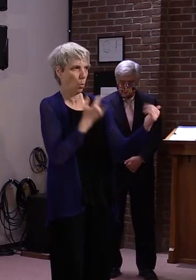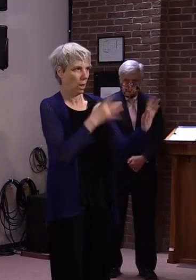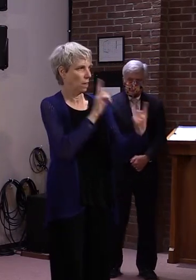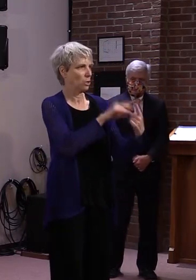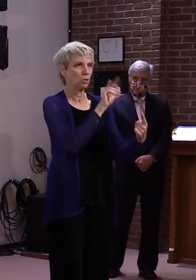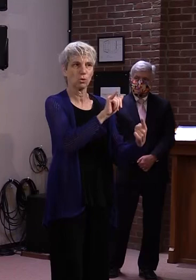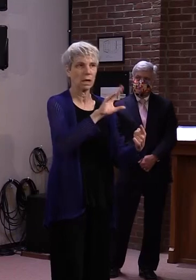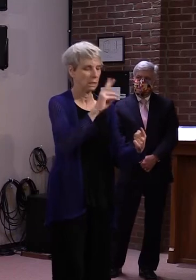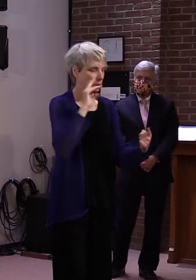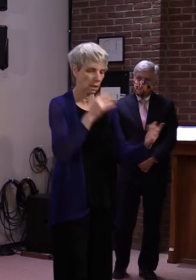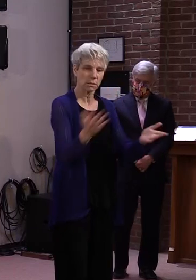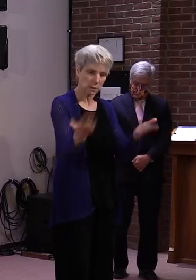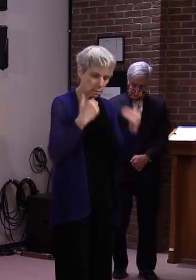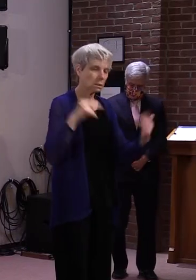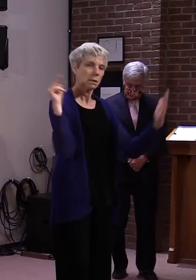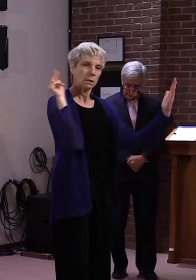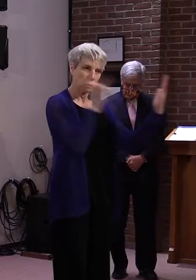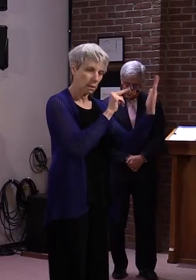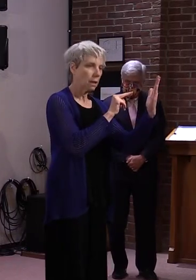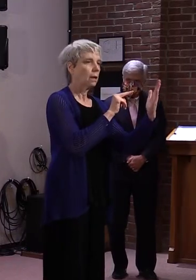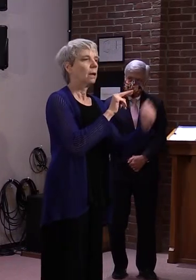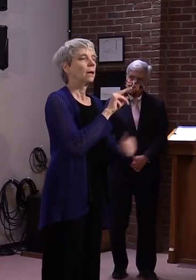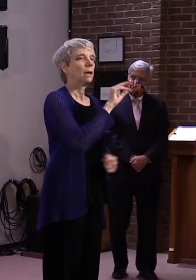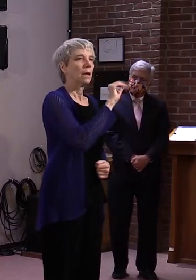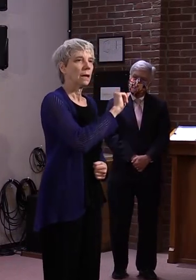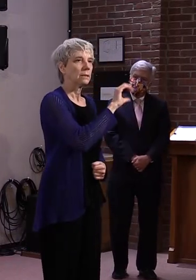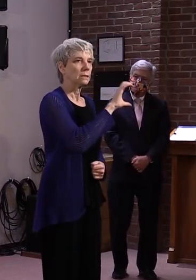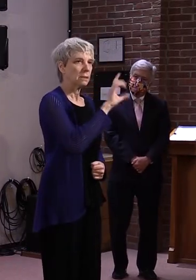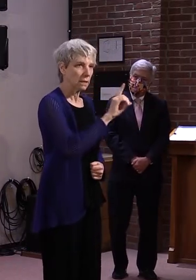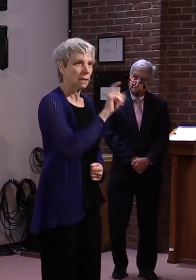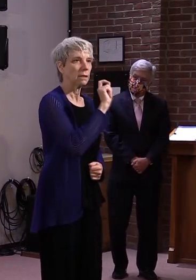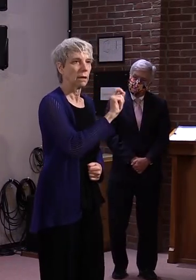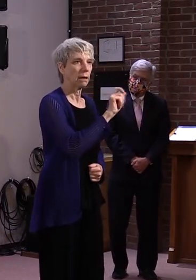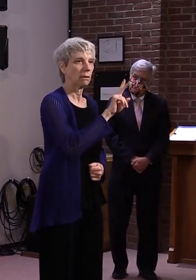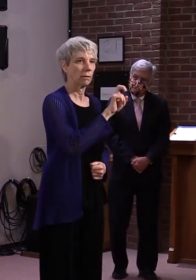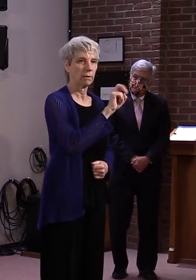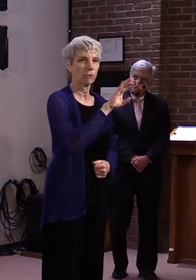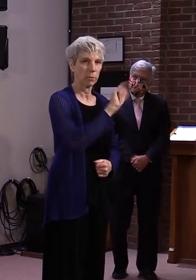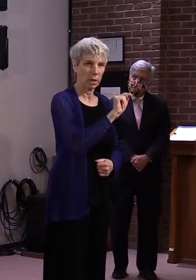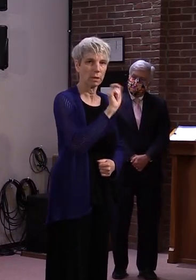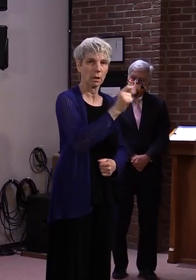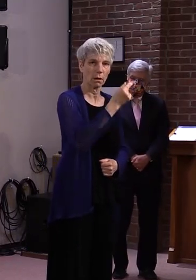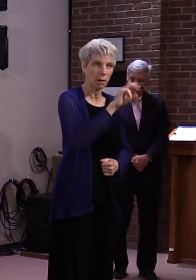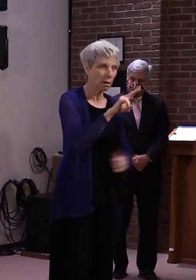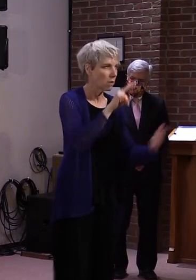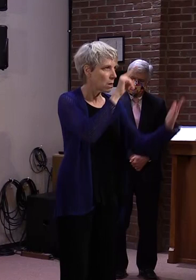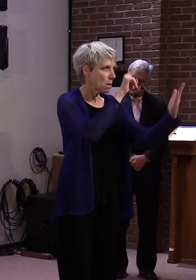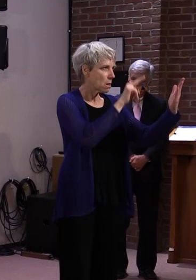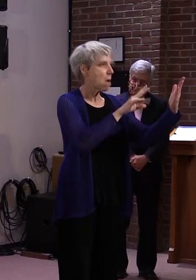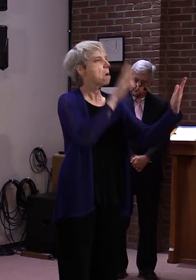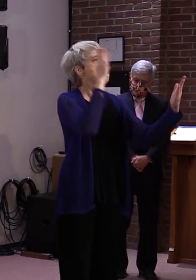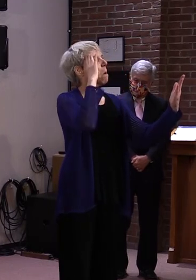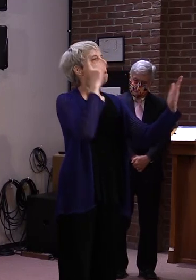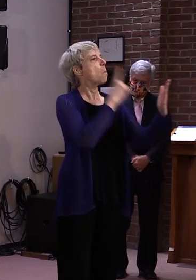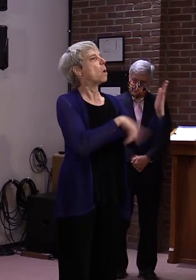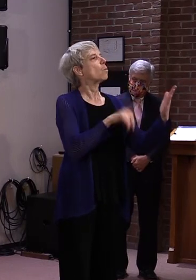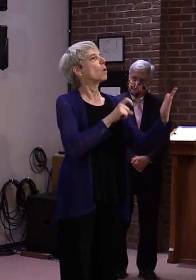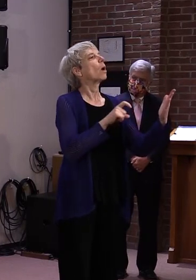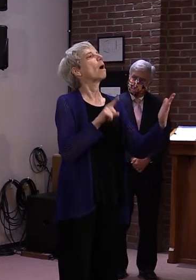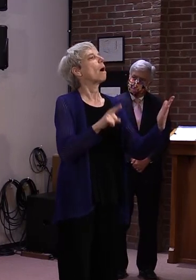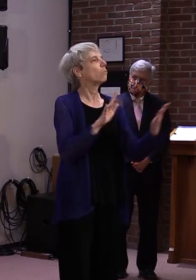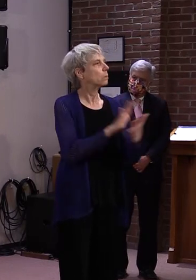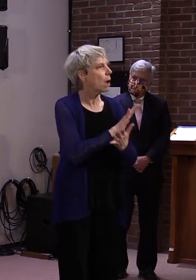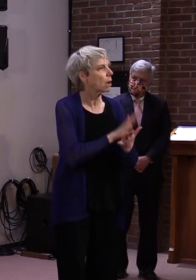.vermont.gov, to get guidance on how to prepare so that you have the proper documents ready ahead of time,